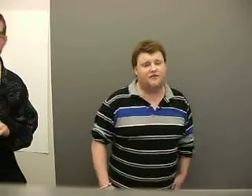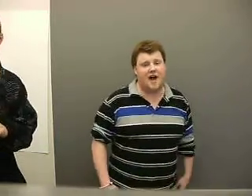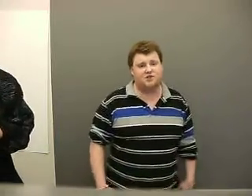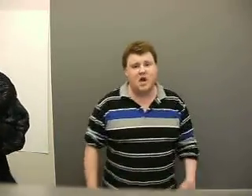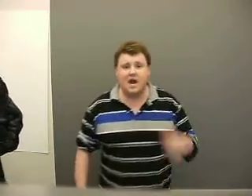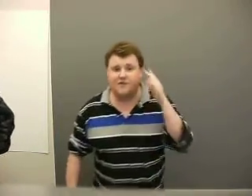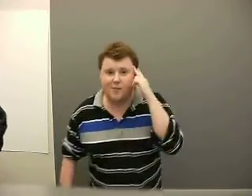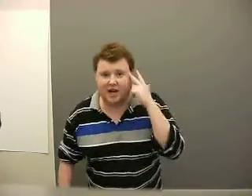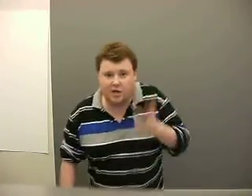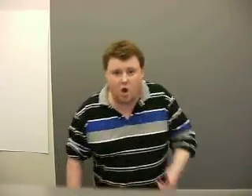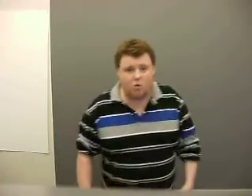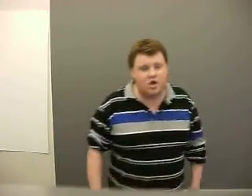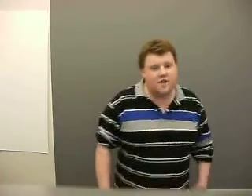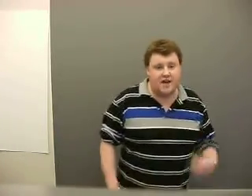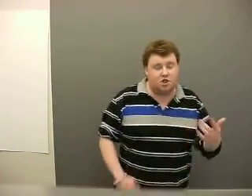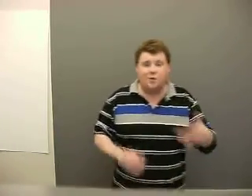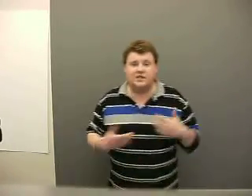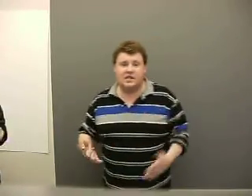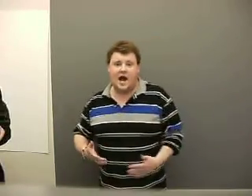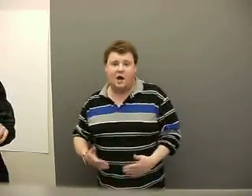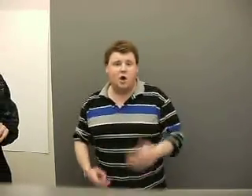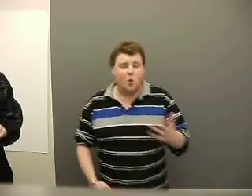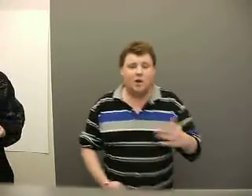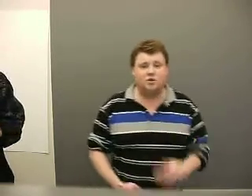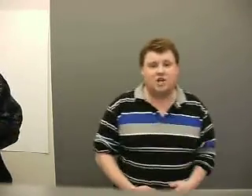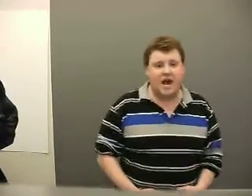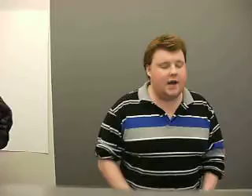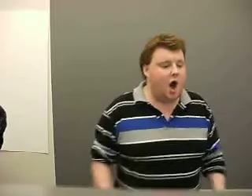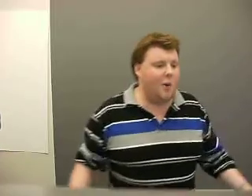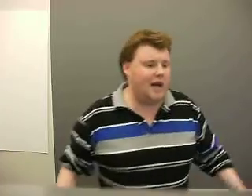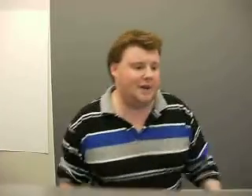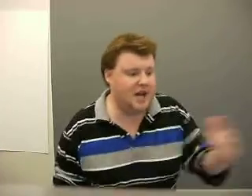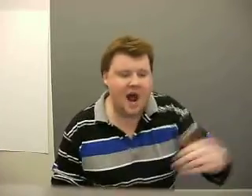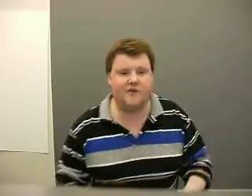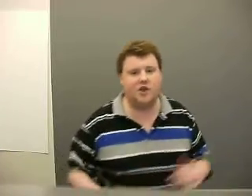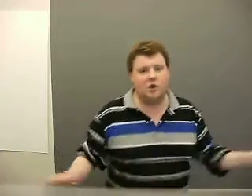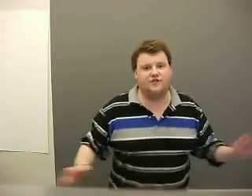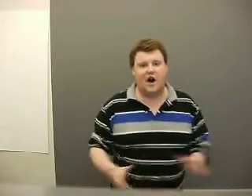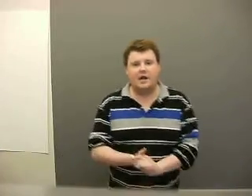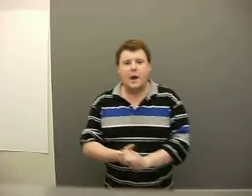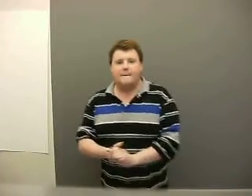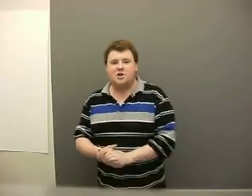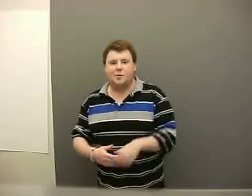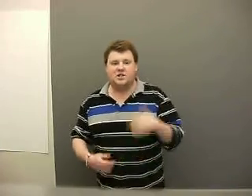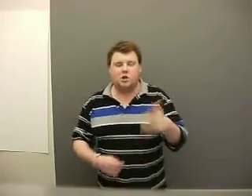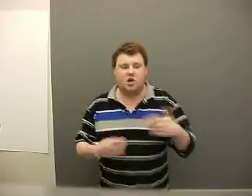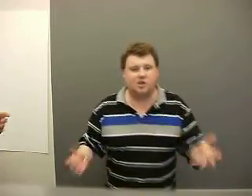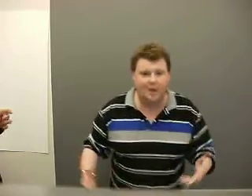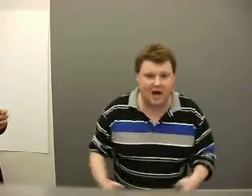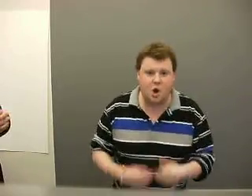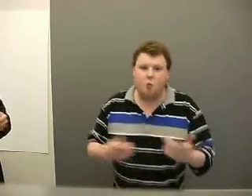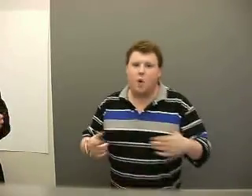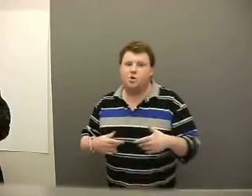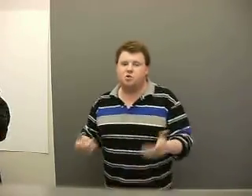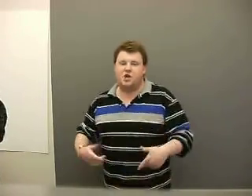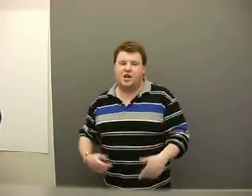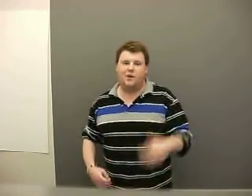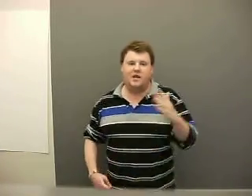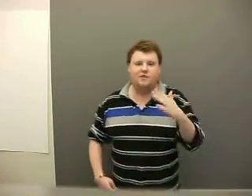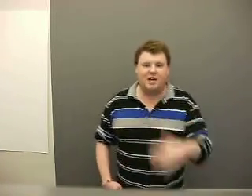files. And everybody knows. That you in denial. When you say. Oh wait a minute. Everything looks fine. But you must have lost your mind. What was you thinking? We give you that